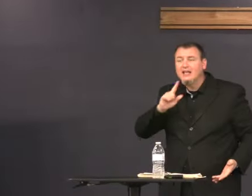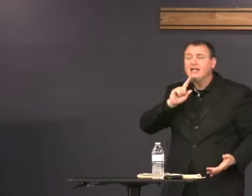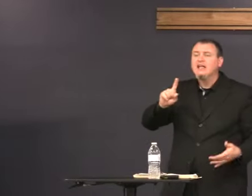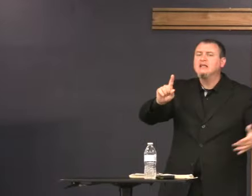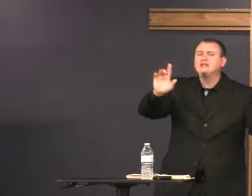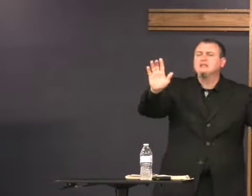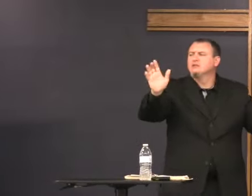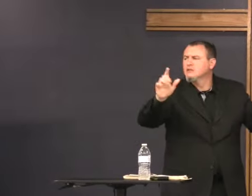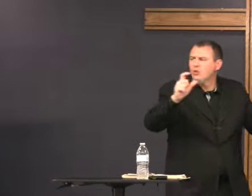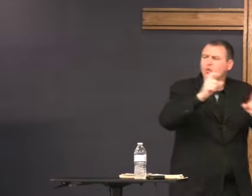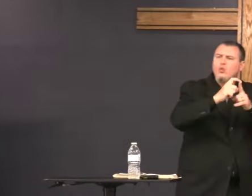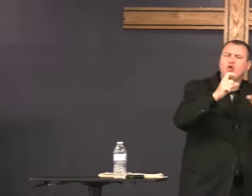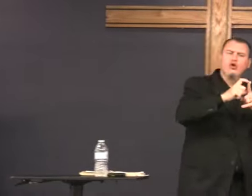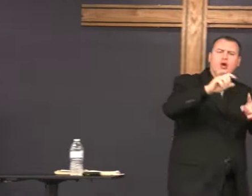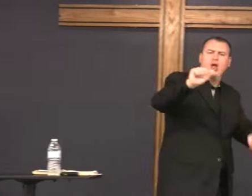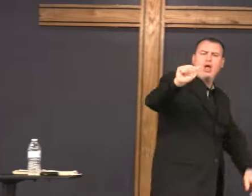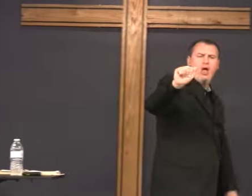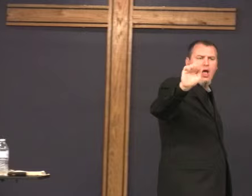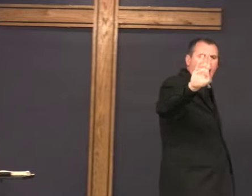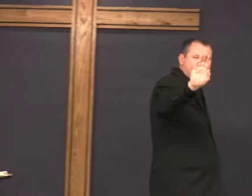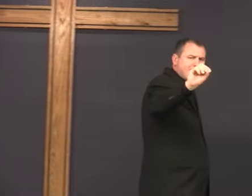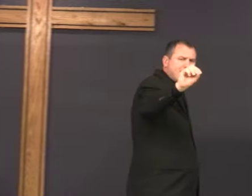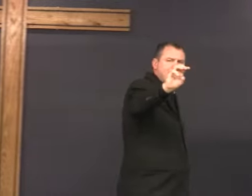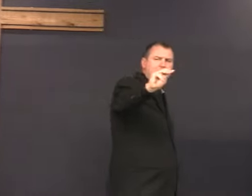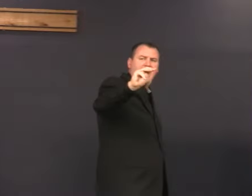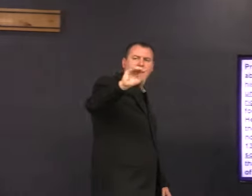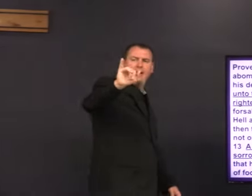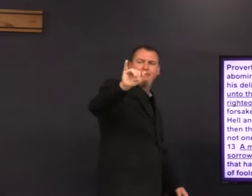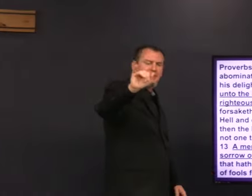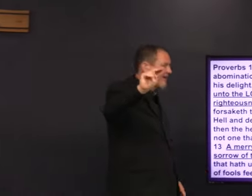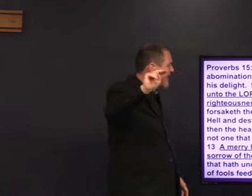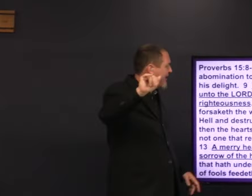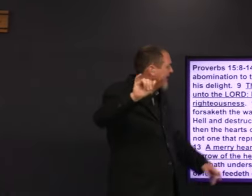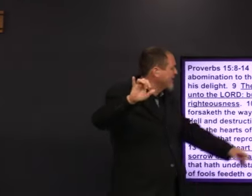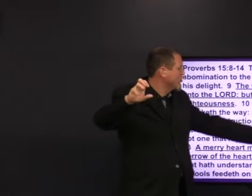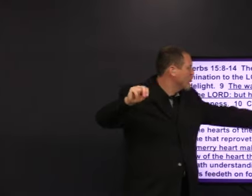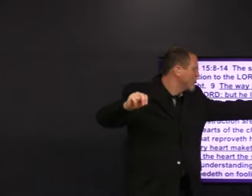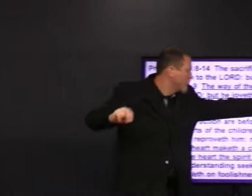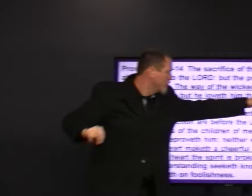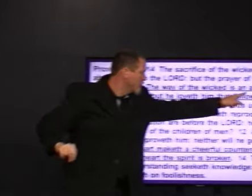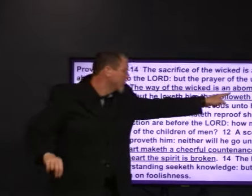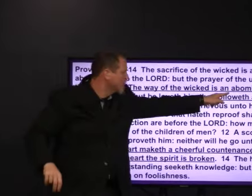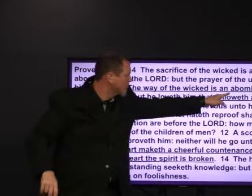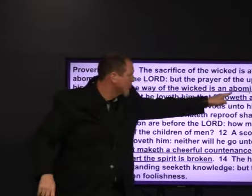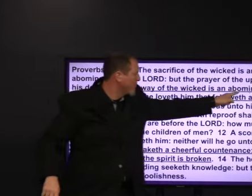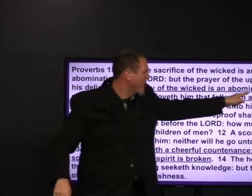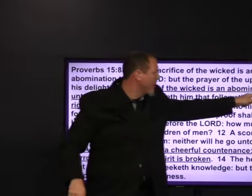The way of the wicked is an abomination unto the Lord.